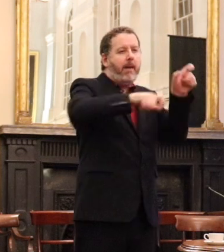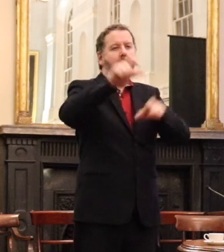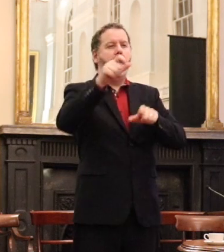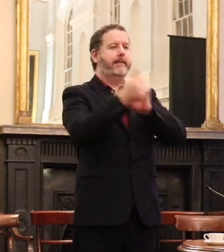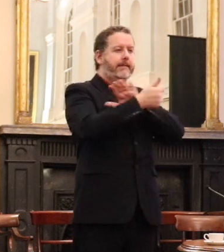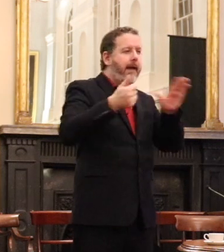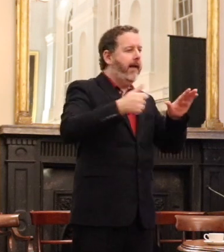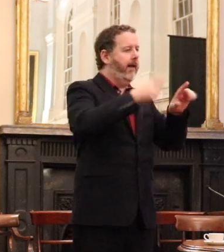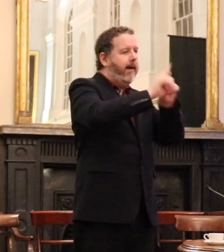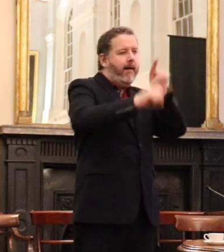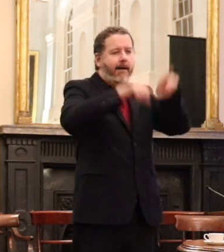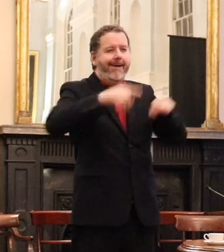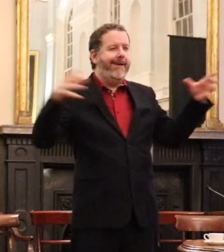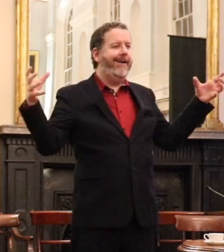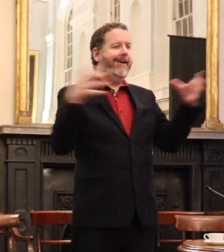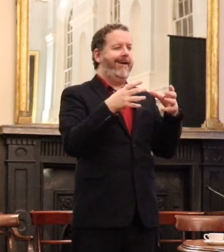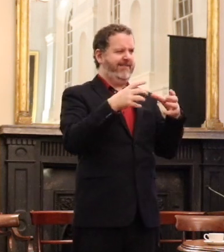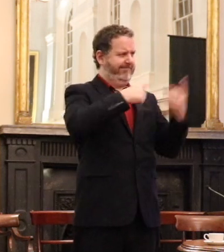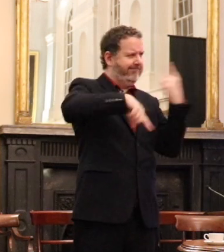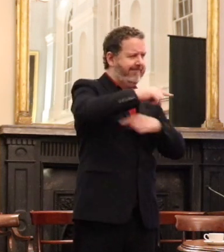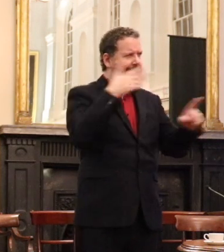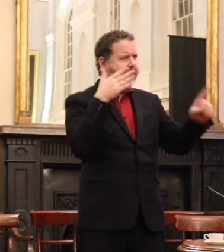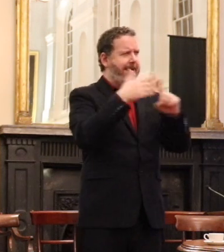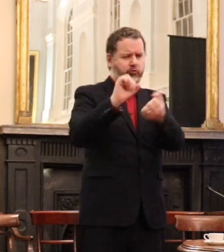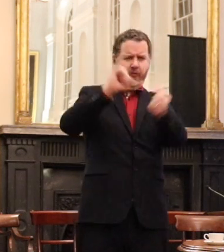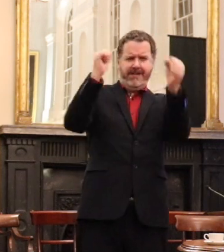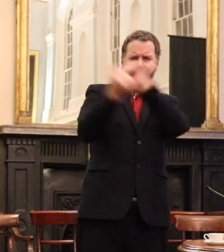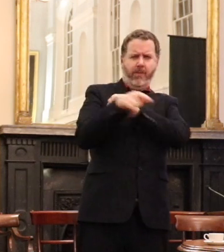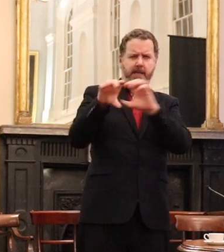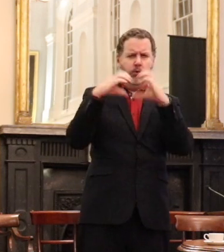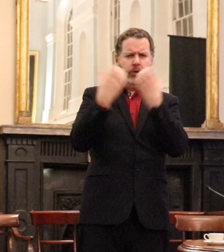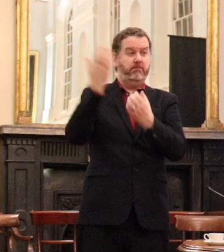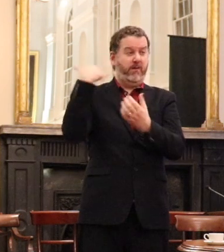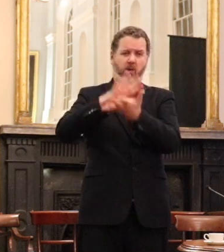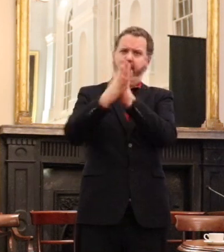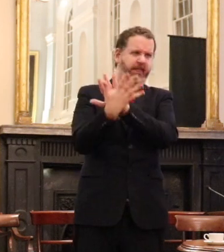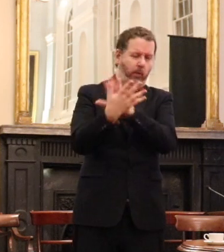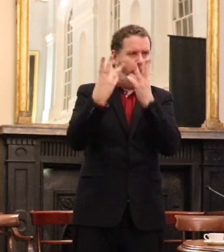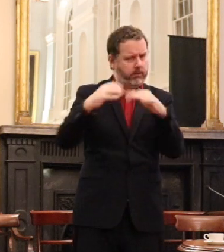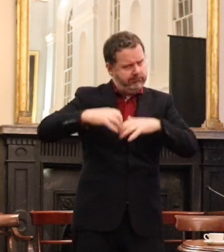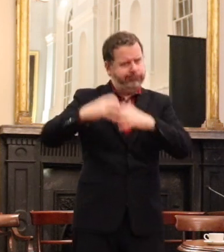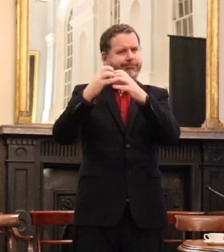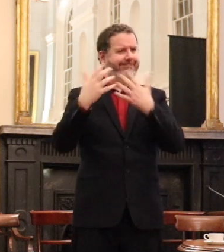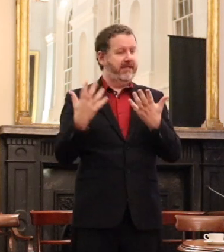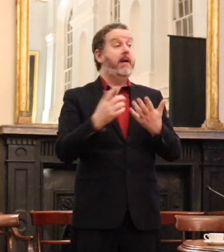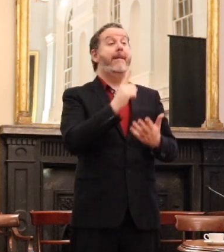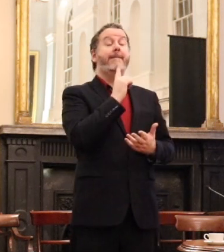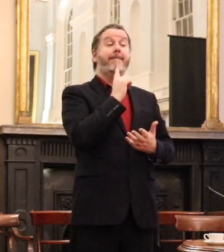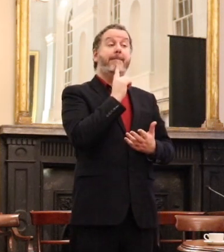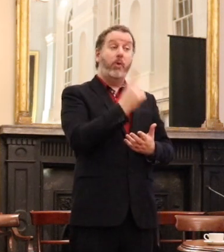to try and transform the community that was pretty devastated. But because, as you can see from the days that it existed,